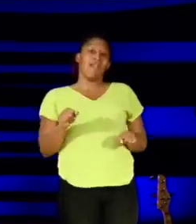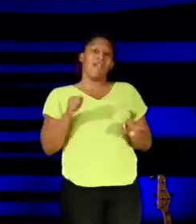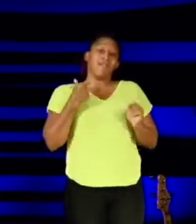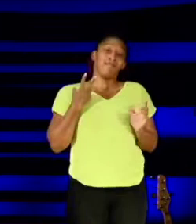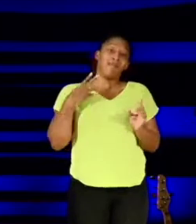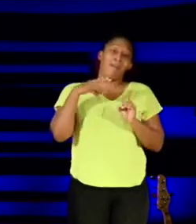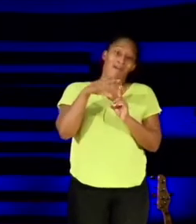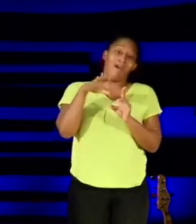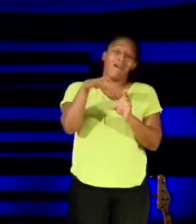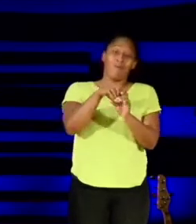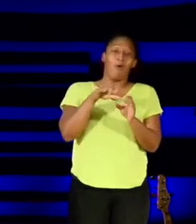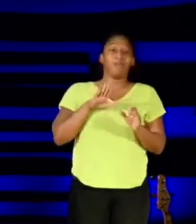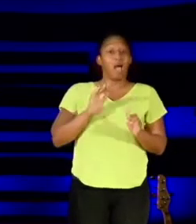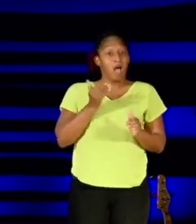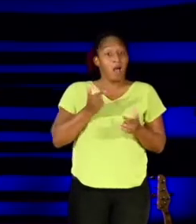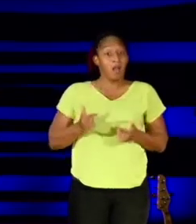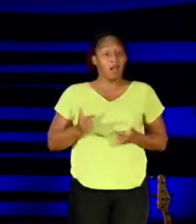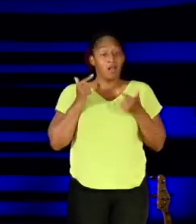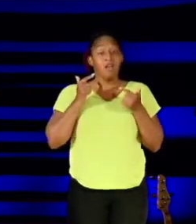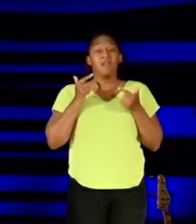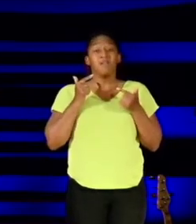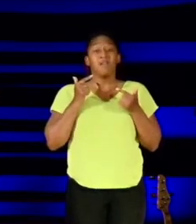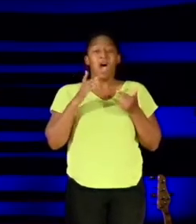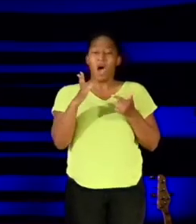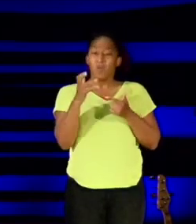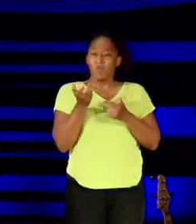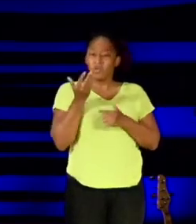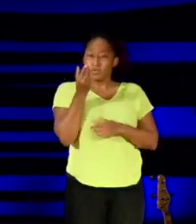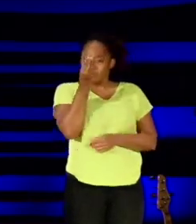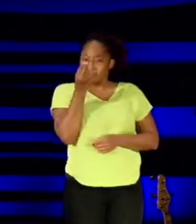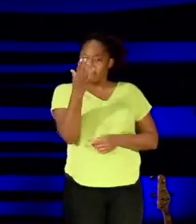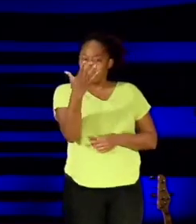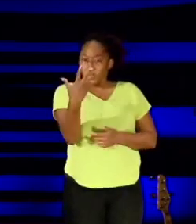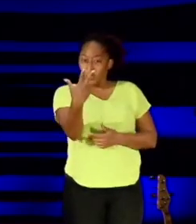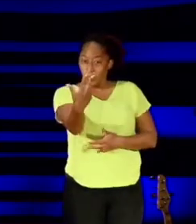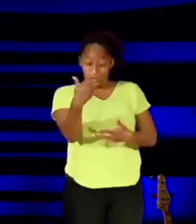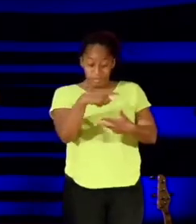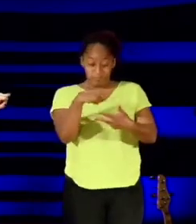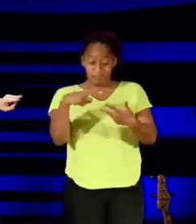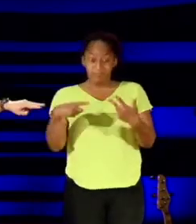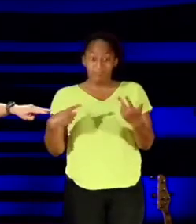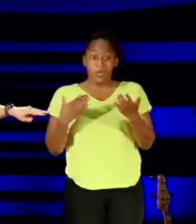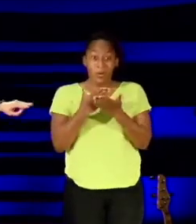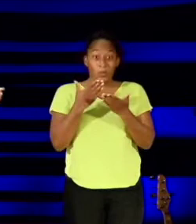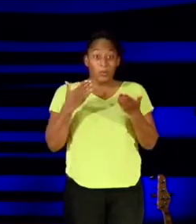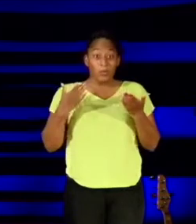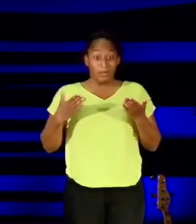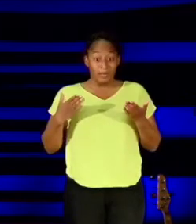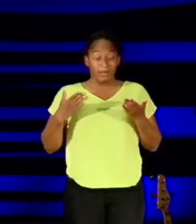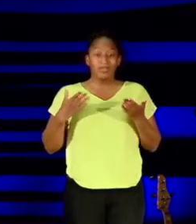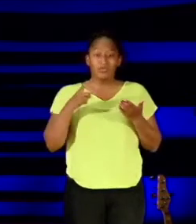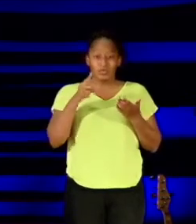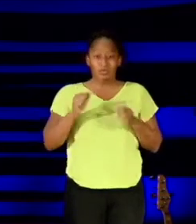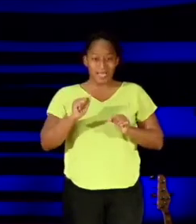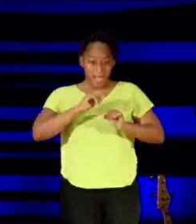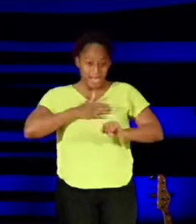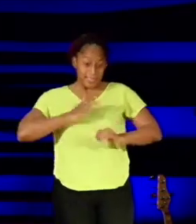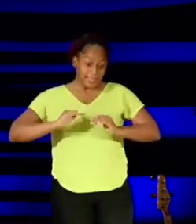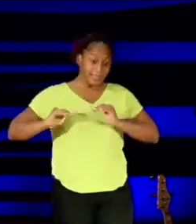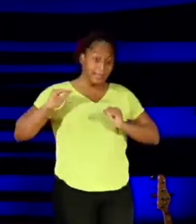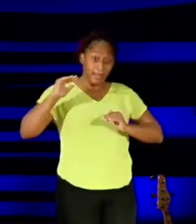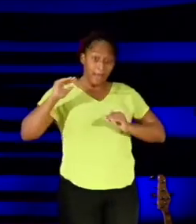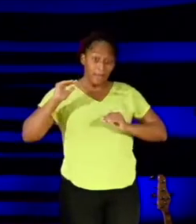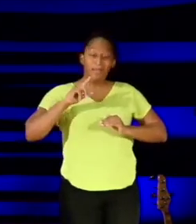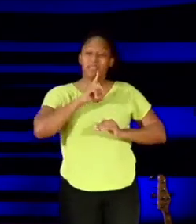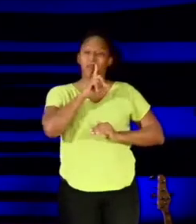situation. So I submit to you today three ways to step up that will guarantee a step out. Three ways